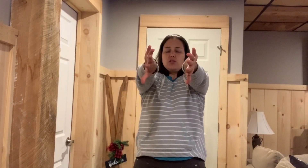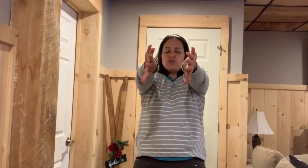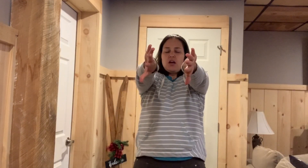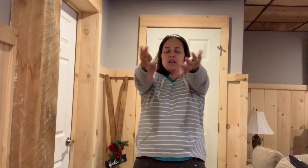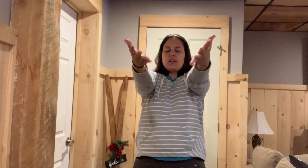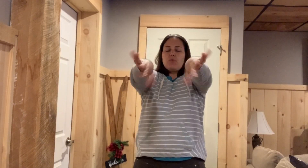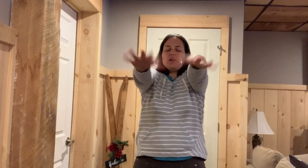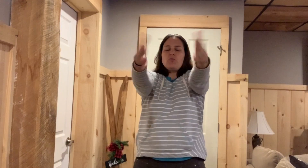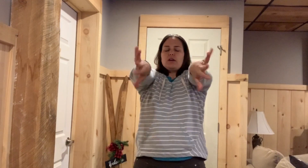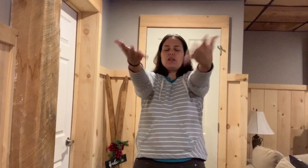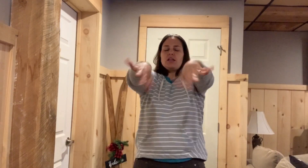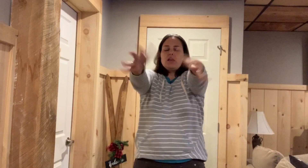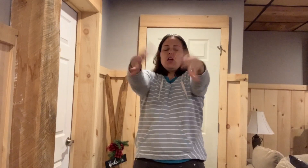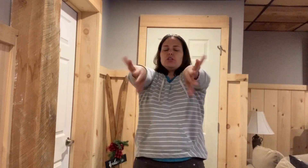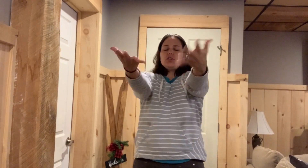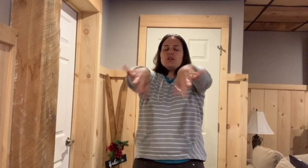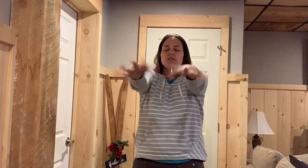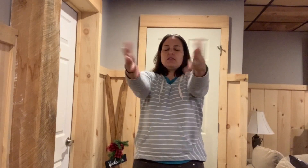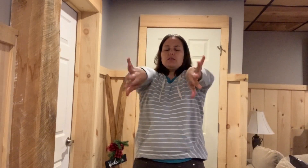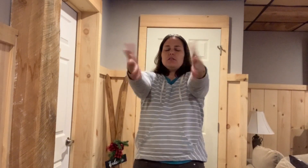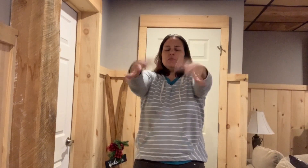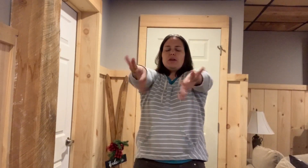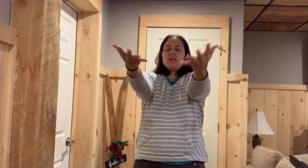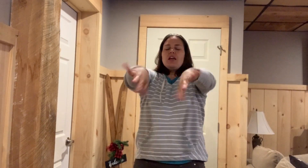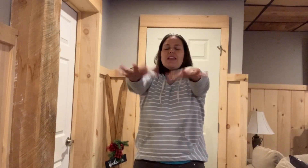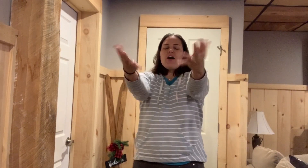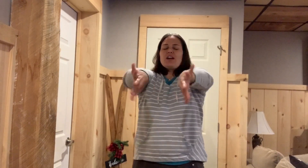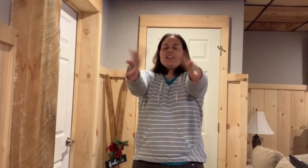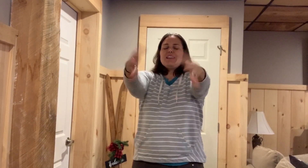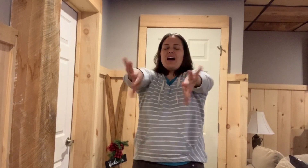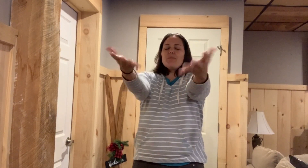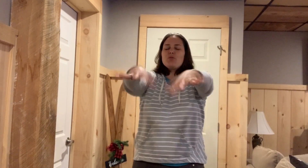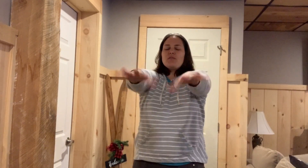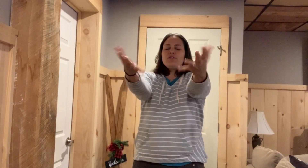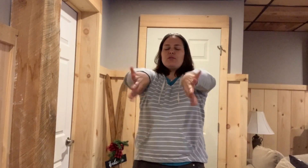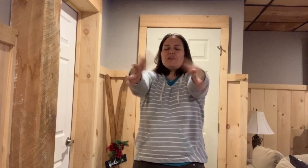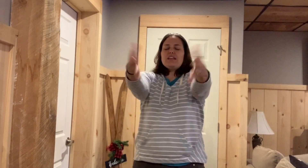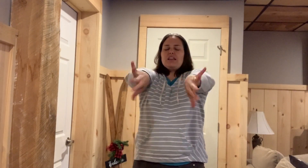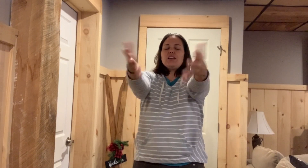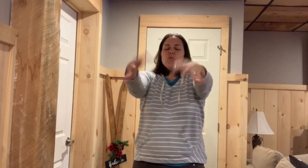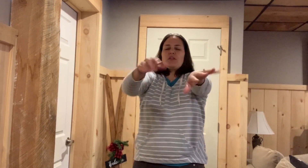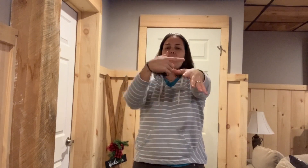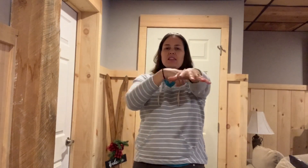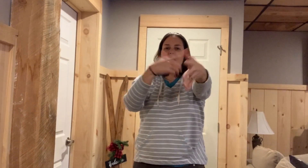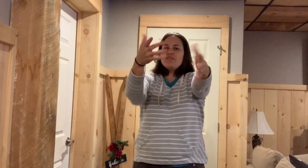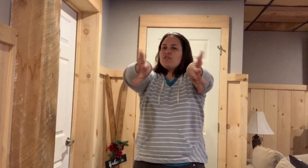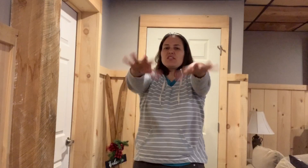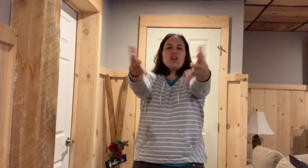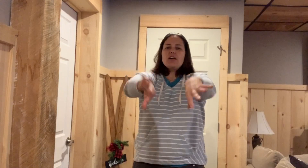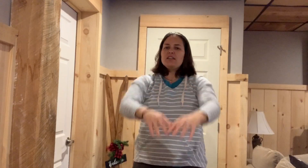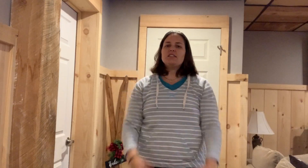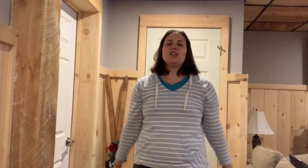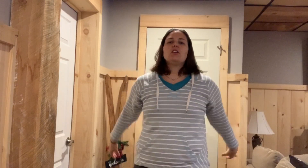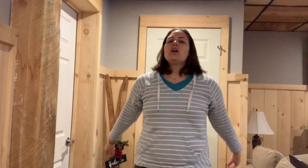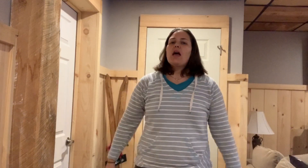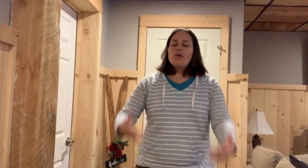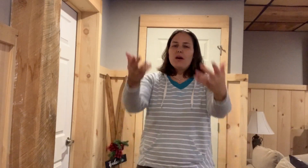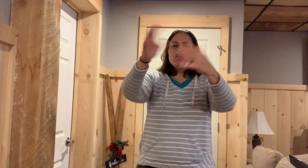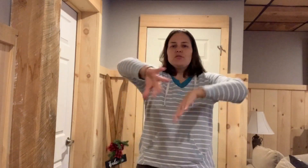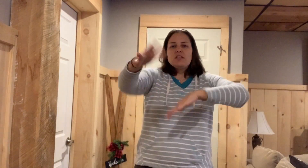Close your eyes and we're going to wiggle it just a little bit. Now I got a lot more fluidity going in my left. Feels a lot easier. How about you? Did